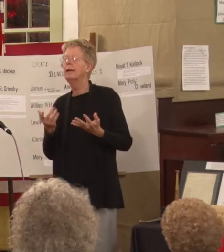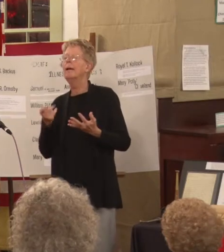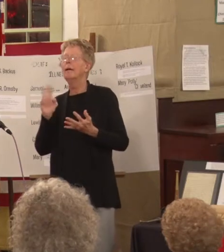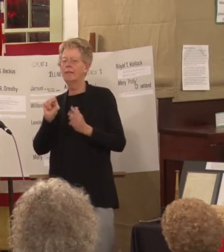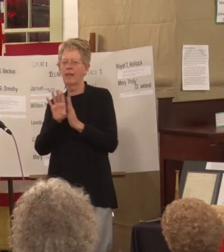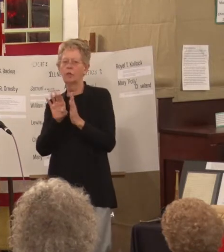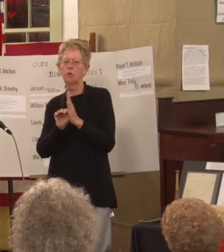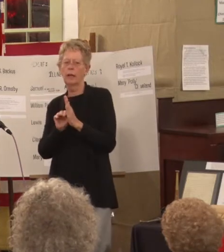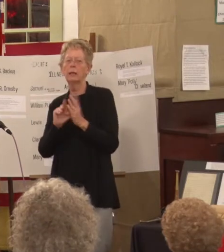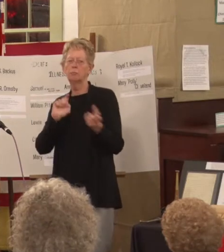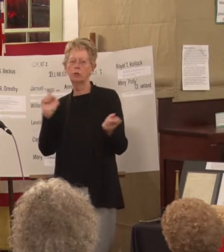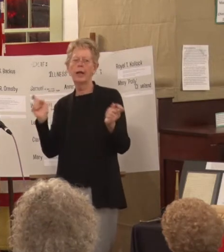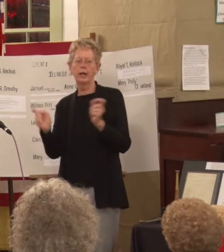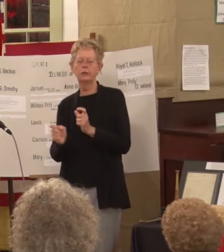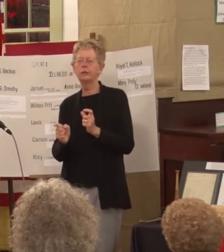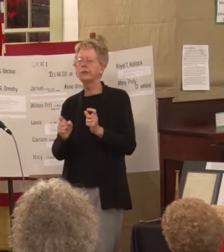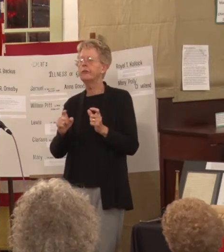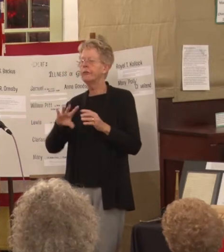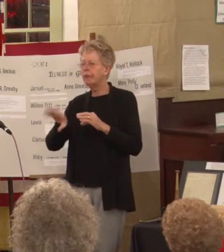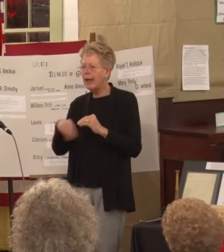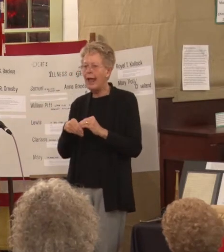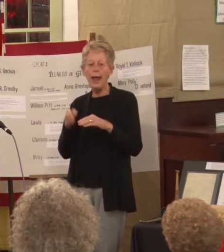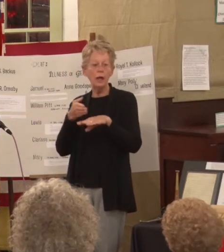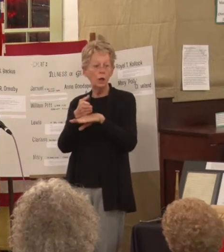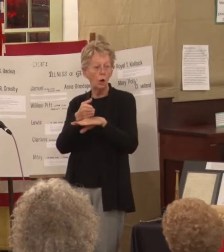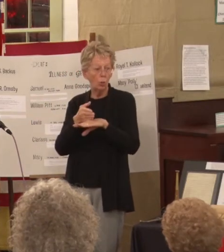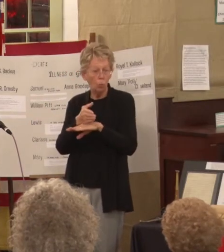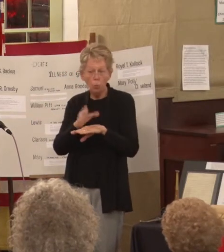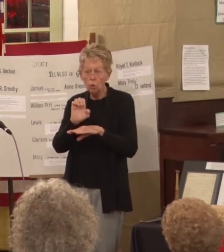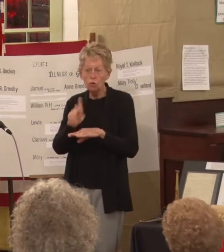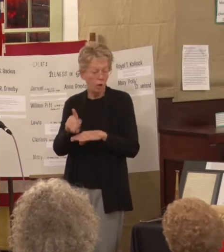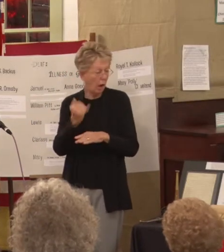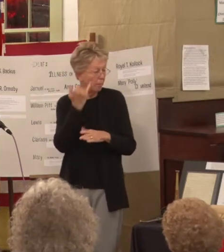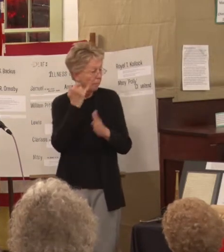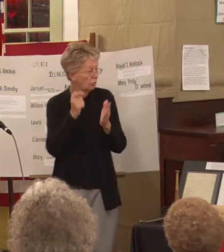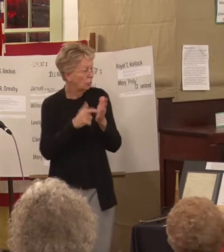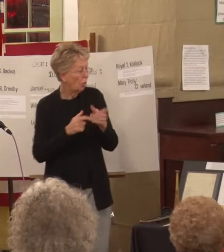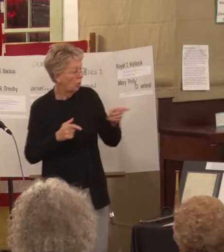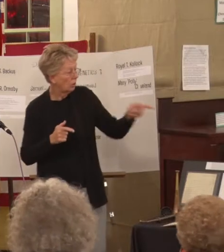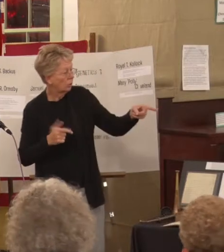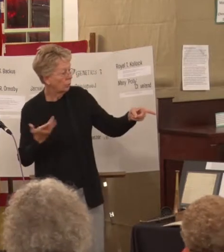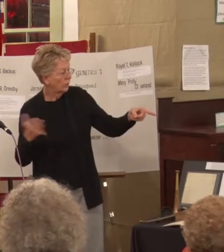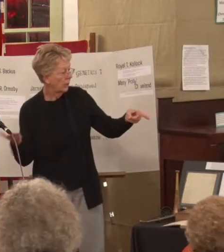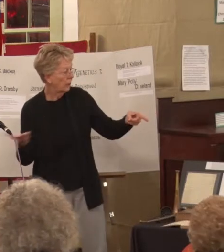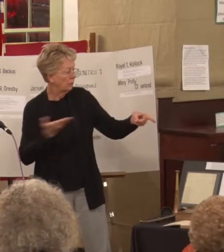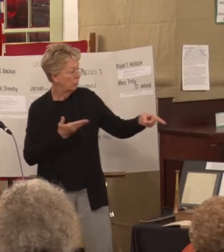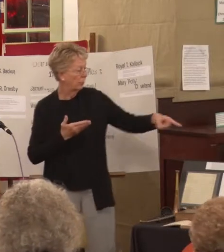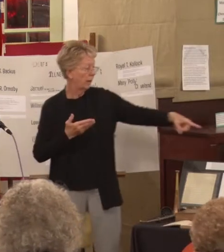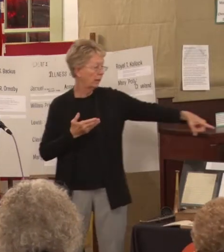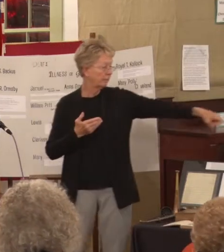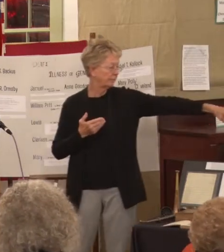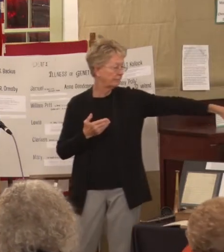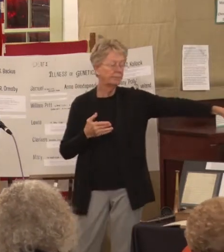changed and they added wood shop in which, if you notice over here, we brought in an example of 1830.